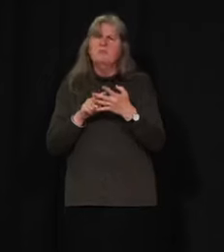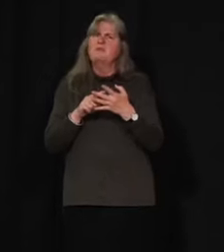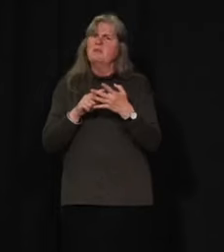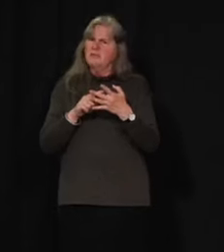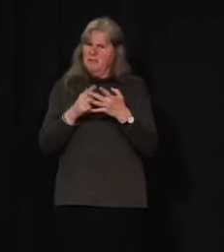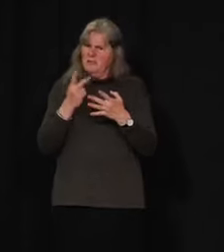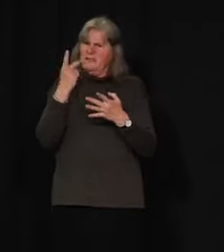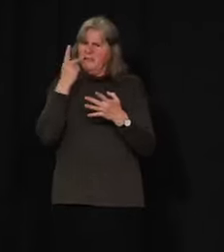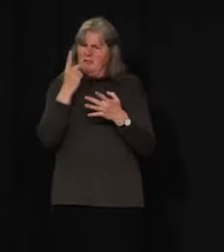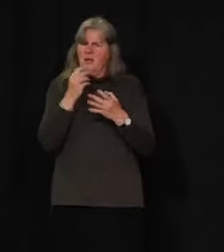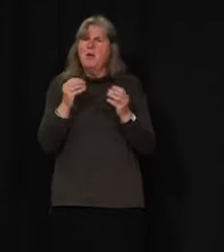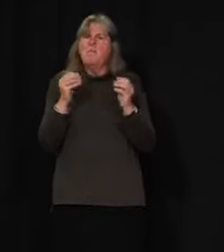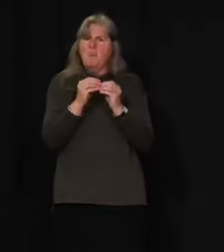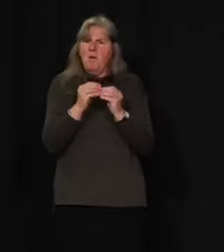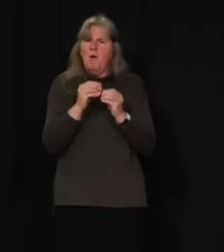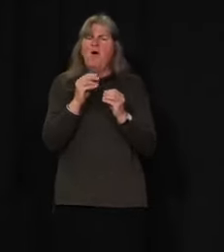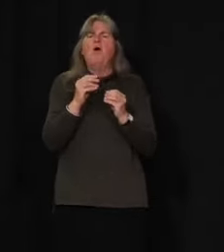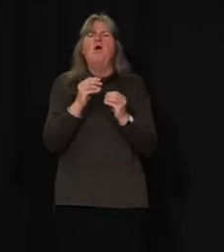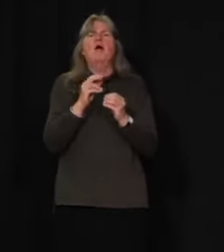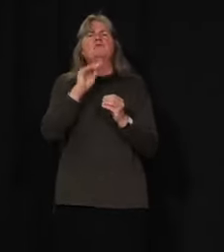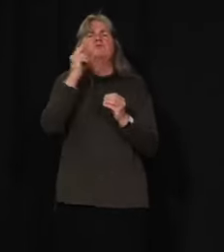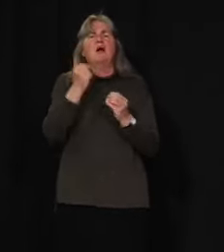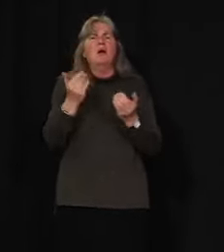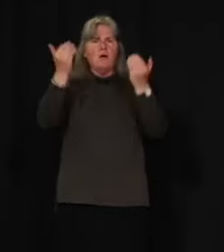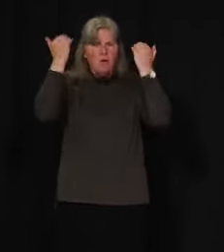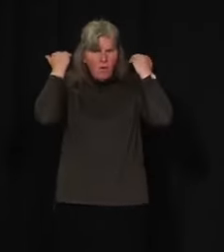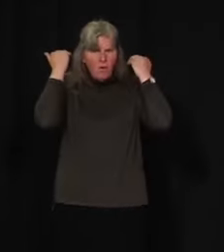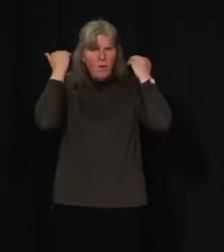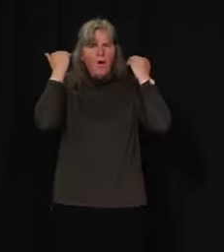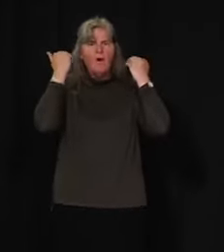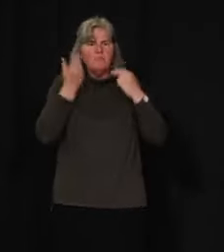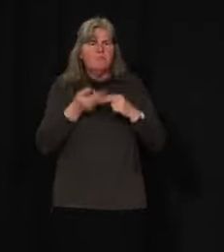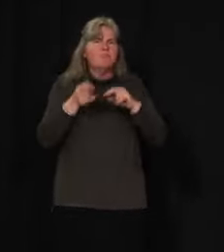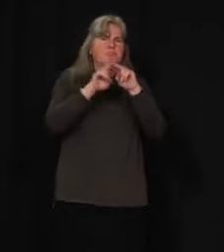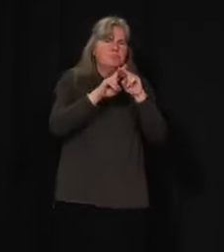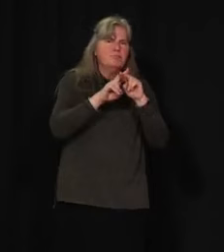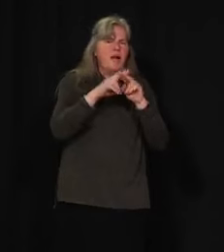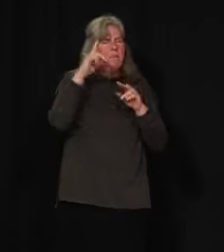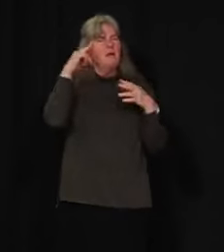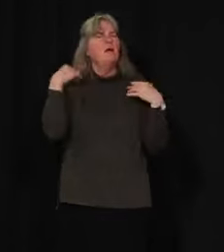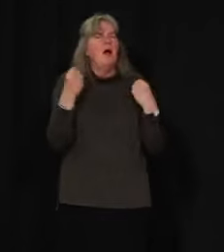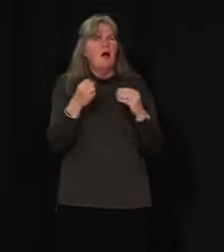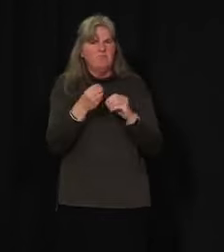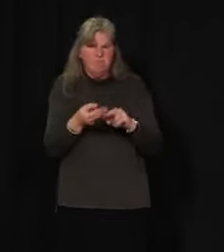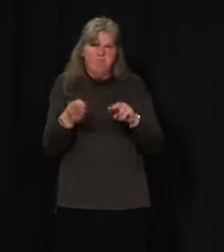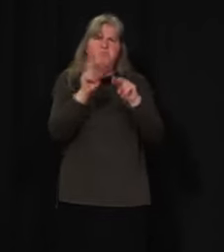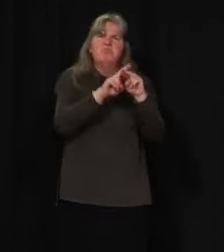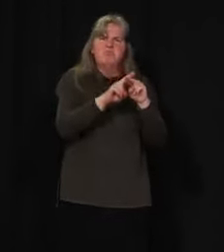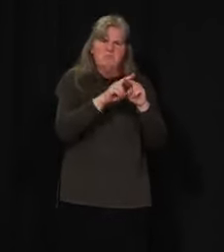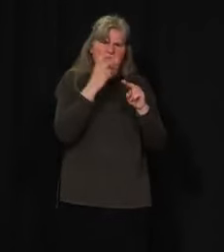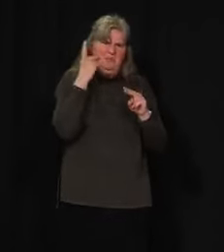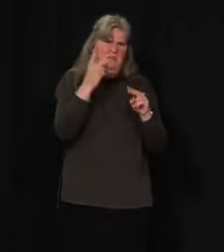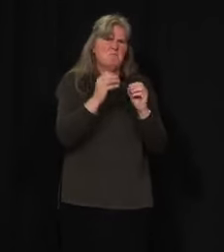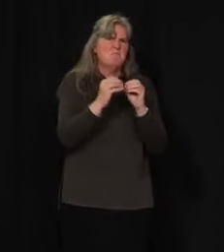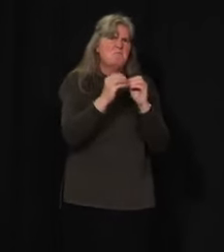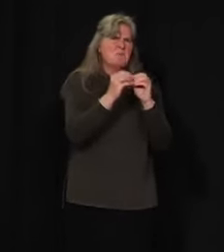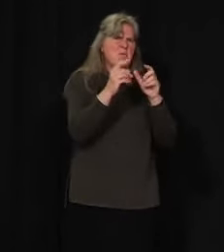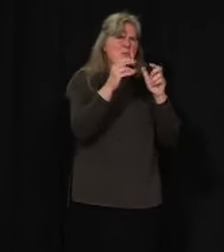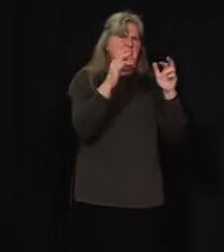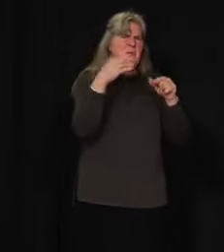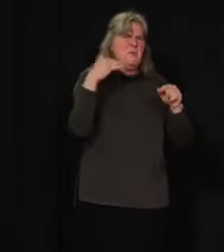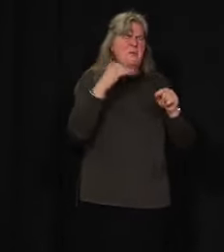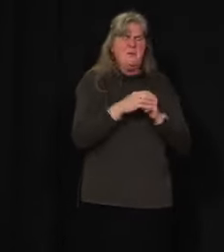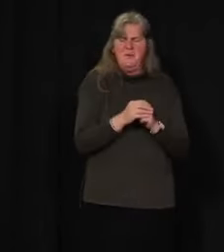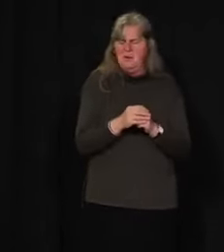for overdoses and mental health concerns. And it was only a short number of weeks ago that we had to